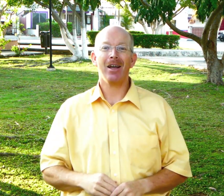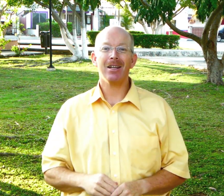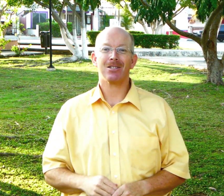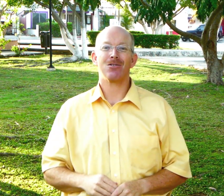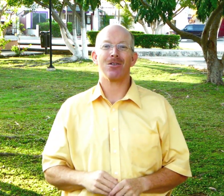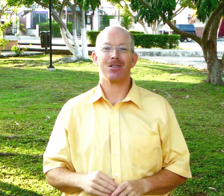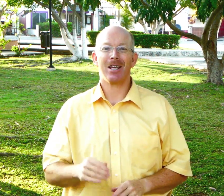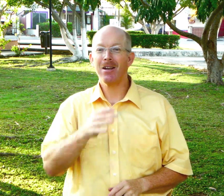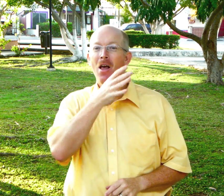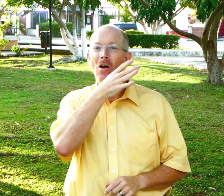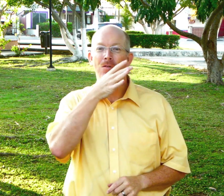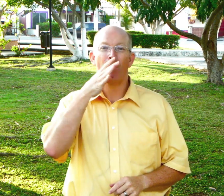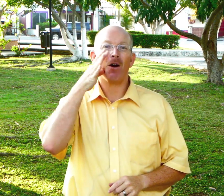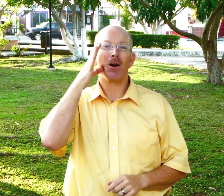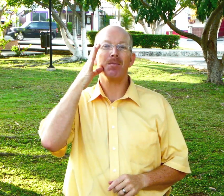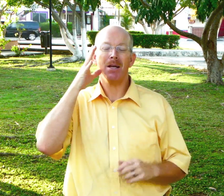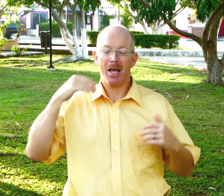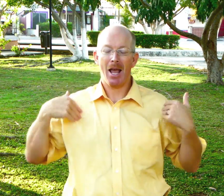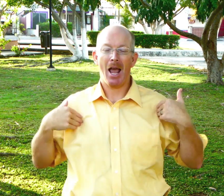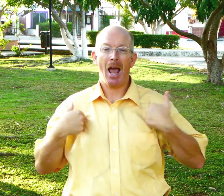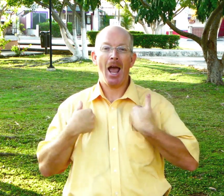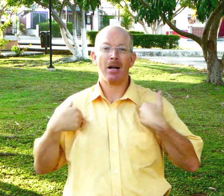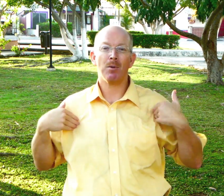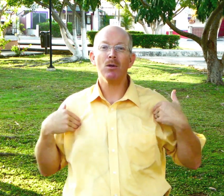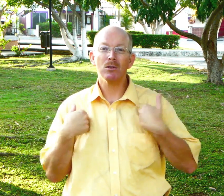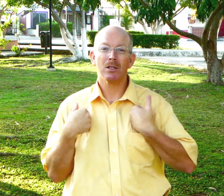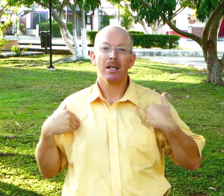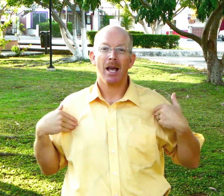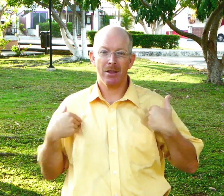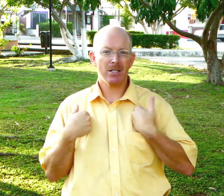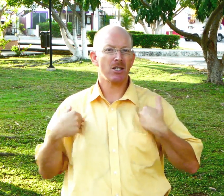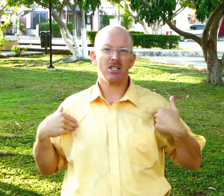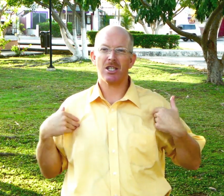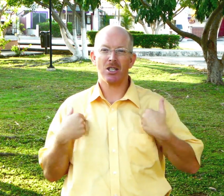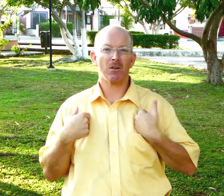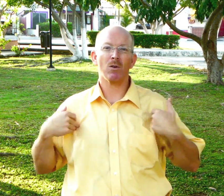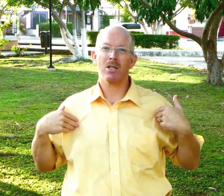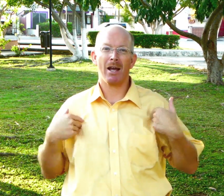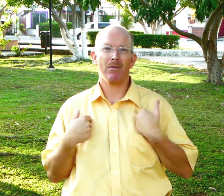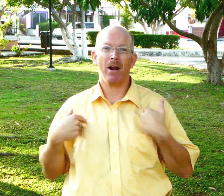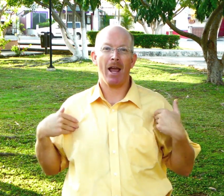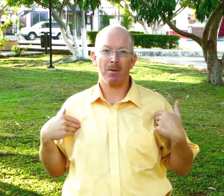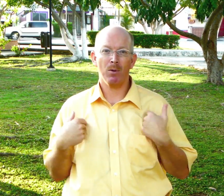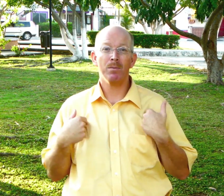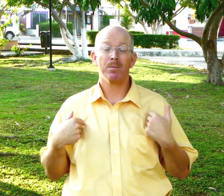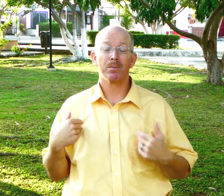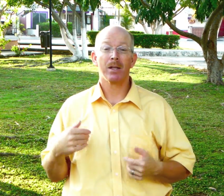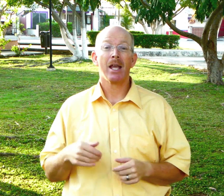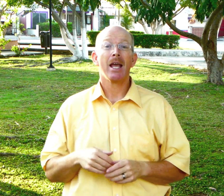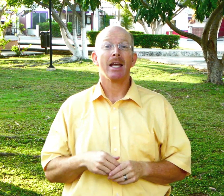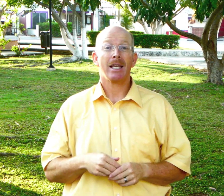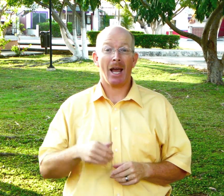let's do those again farm animals and this is just the general sign for animal cow